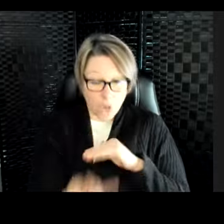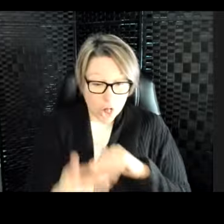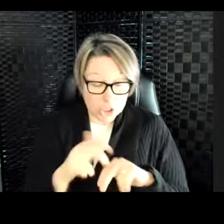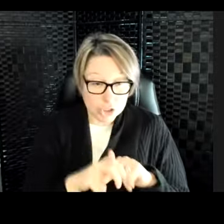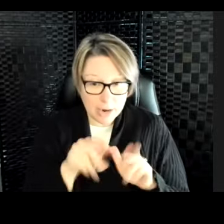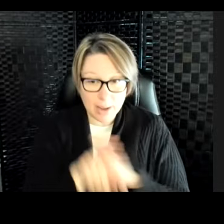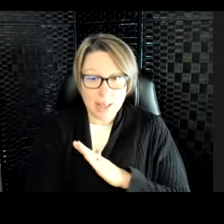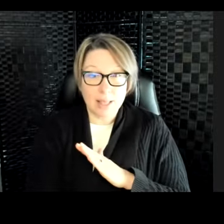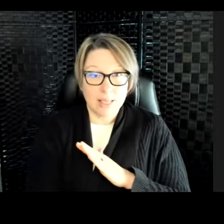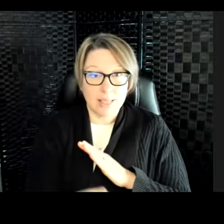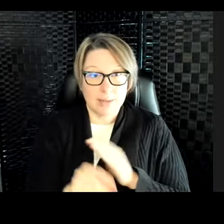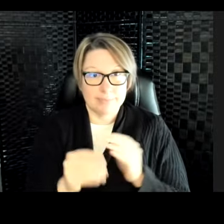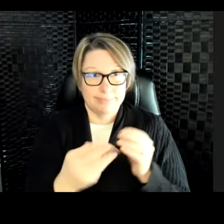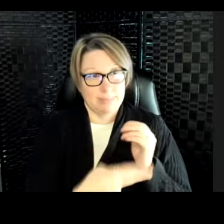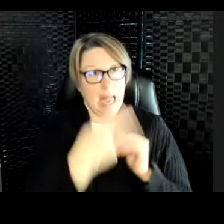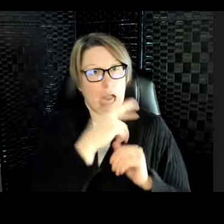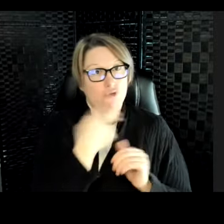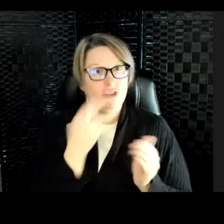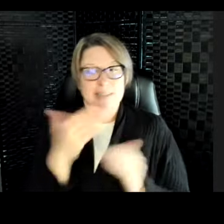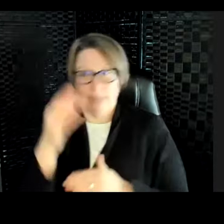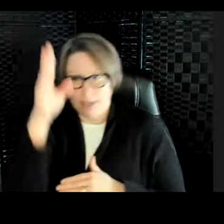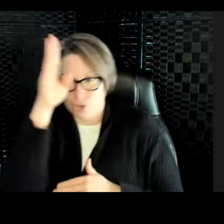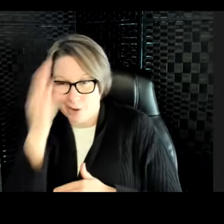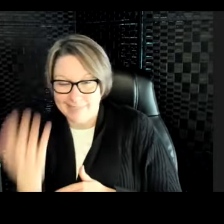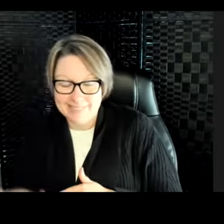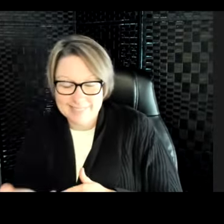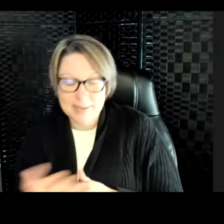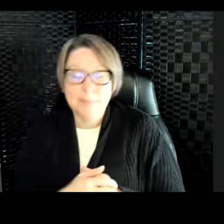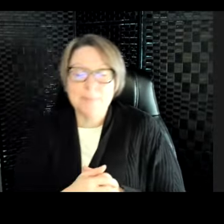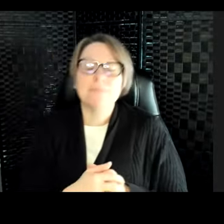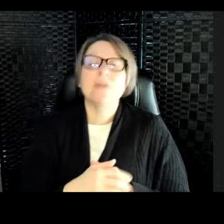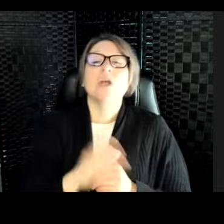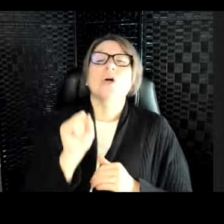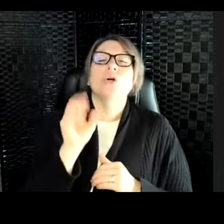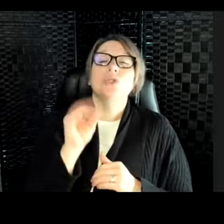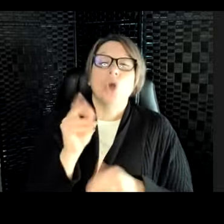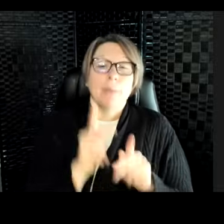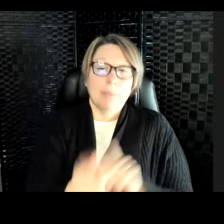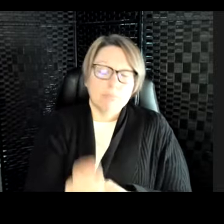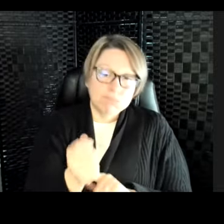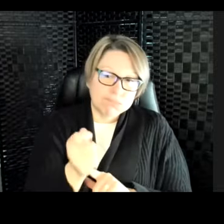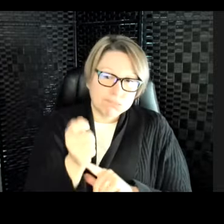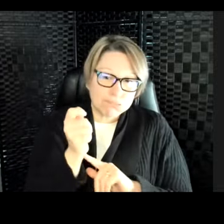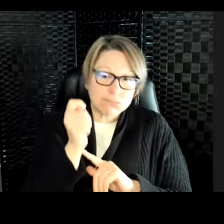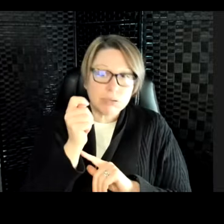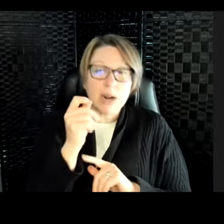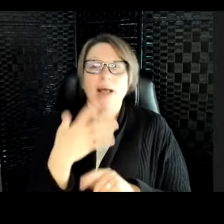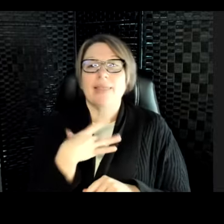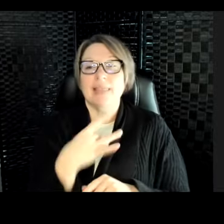So sharks are overfished, which means that people catch them. They like to make shark fin soup in other countries